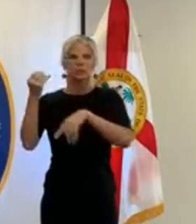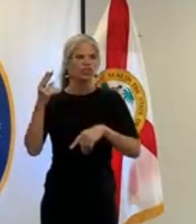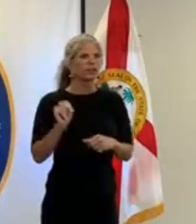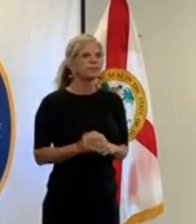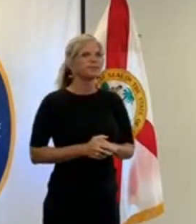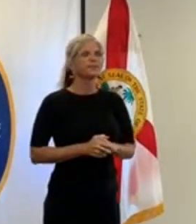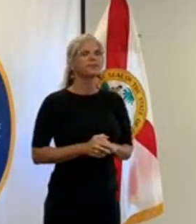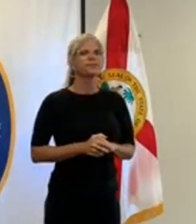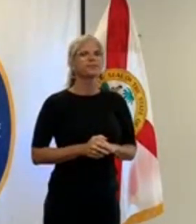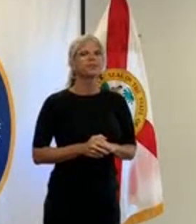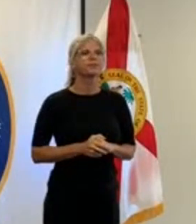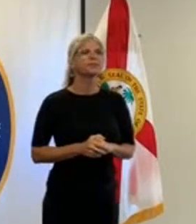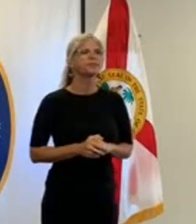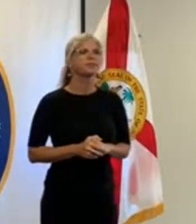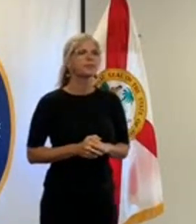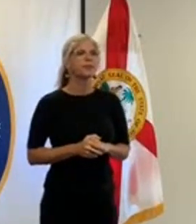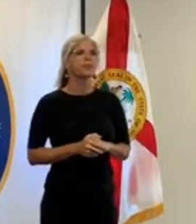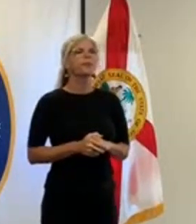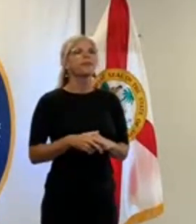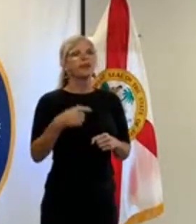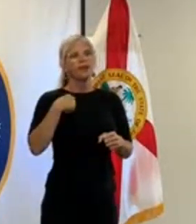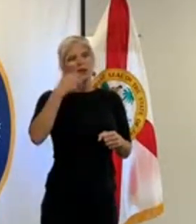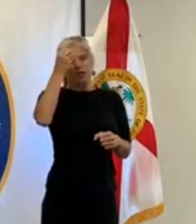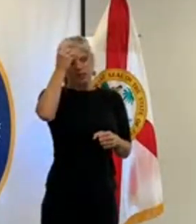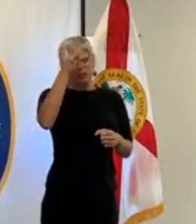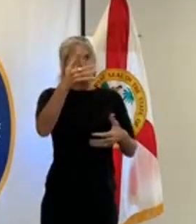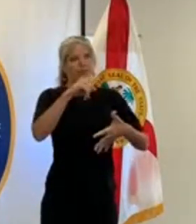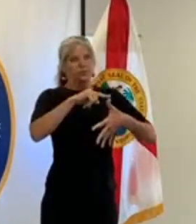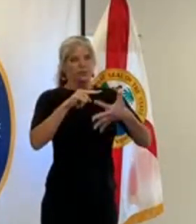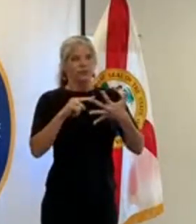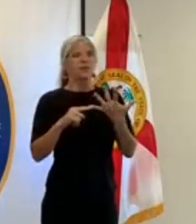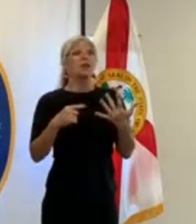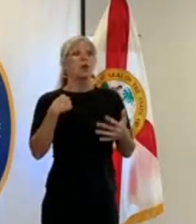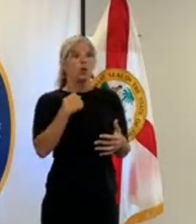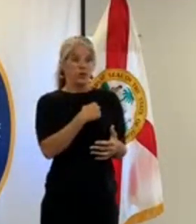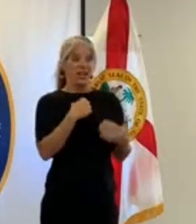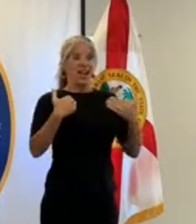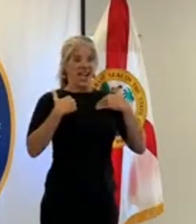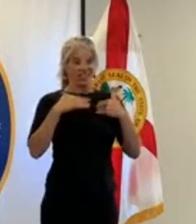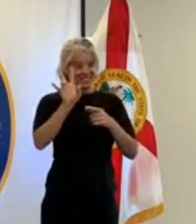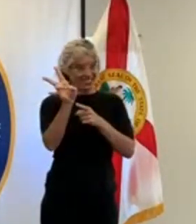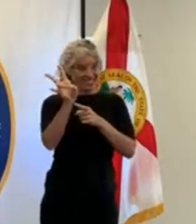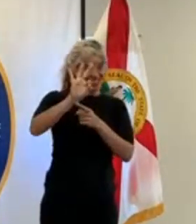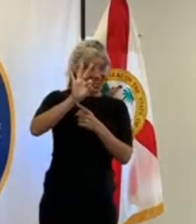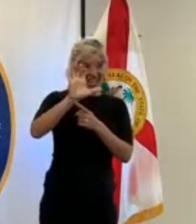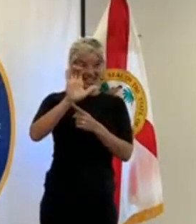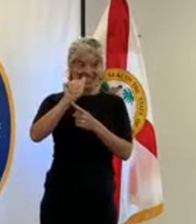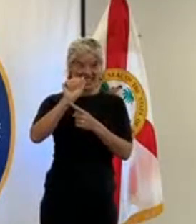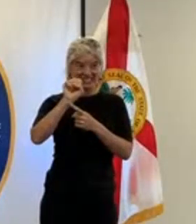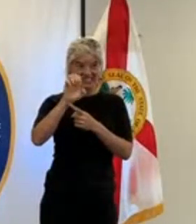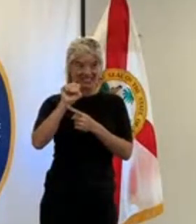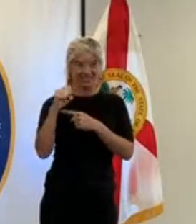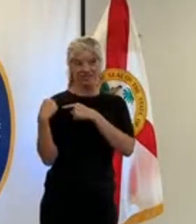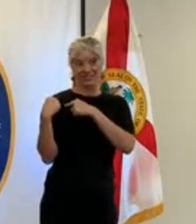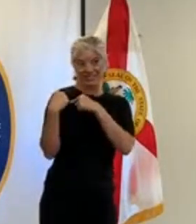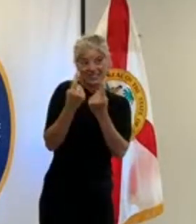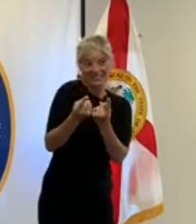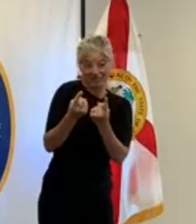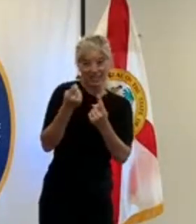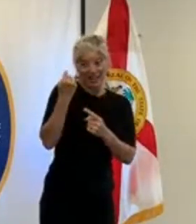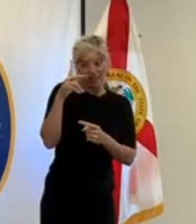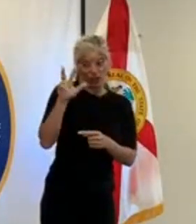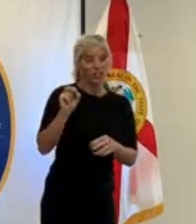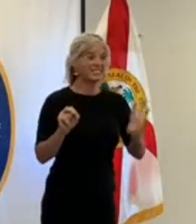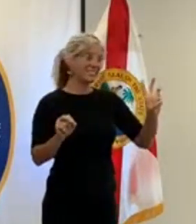just want to give a couple updates today so we are at 79 cases as of the 11 30 update six deaths i want to give you a little bit of the other uh